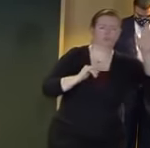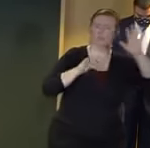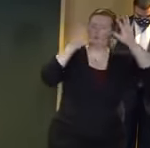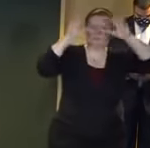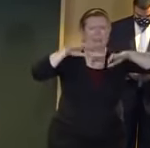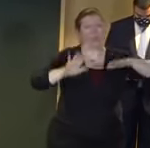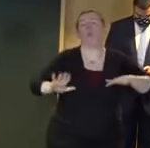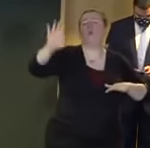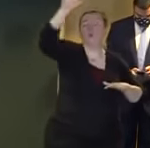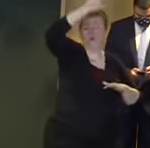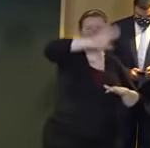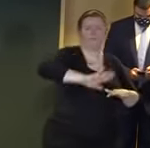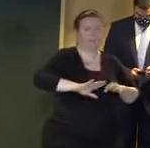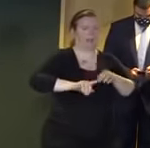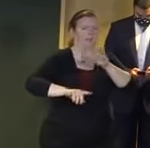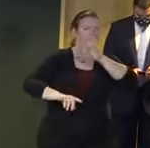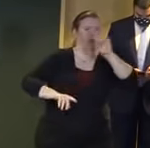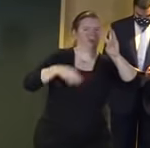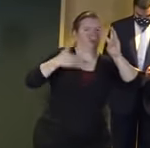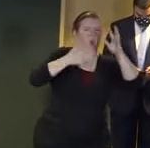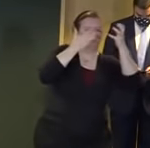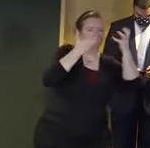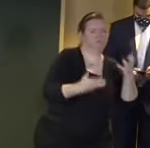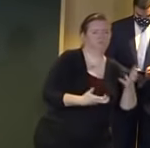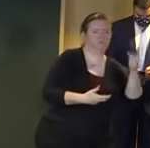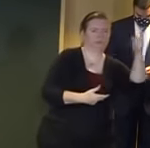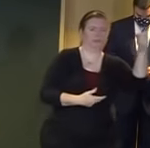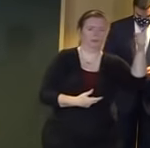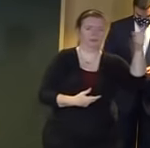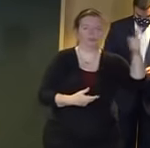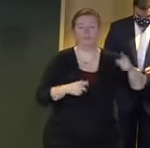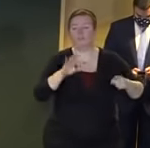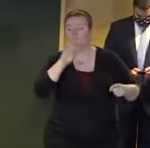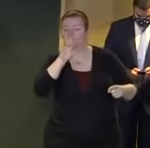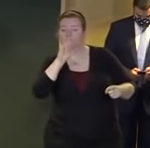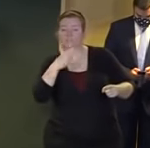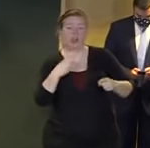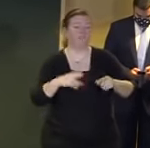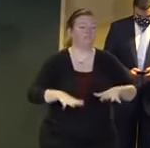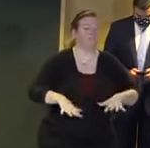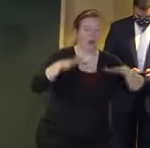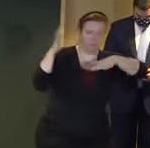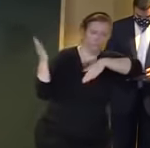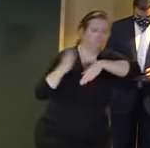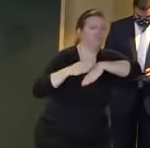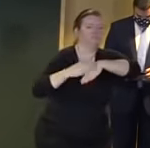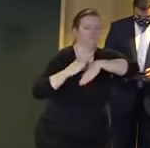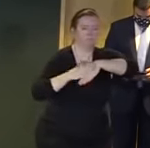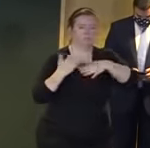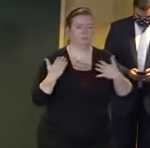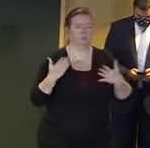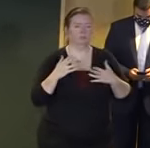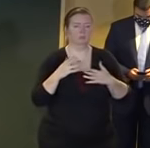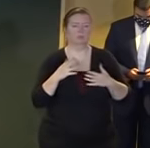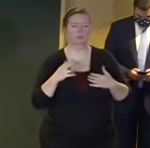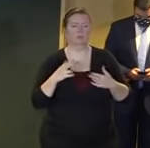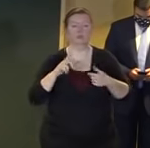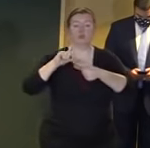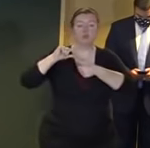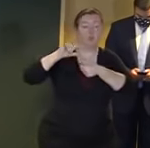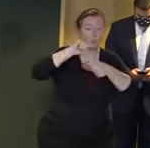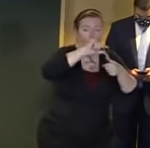under a flash flood advisory every one of the 21 counties has a tornado watch expiring either at noon or at 4 pm